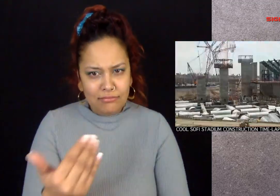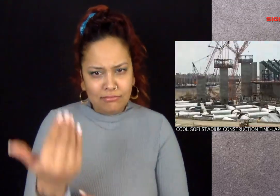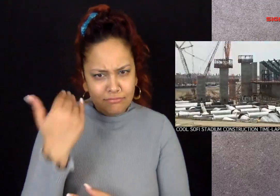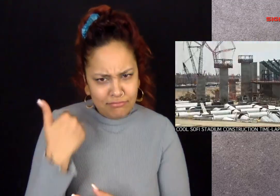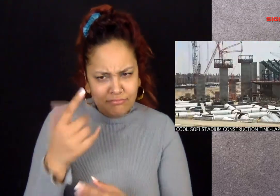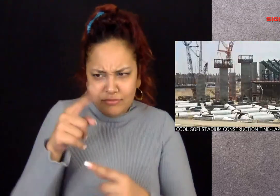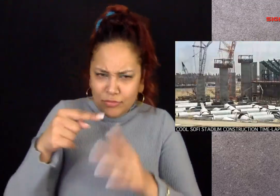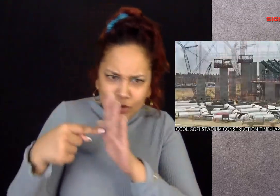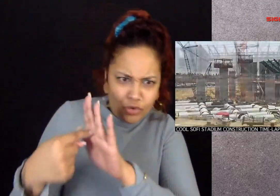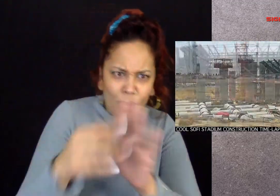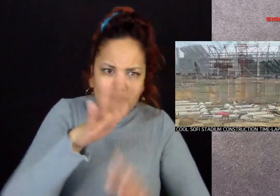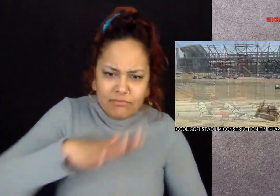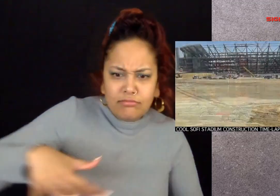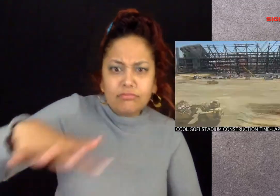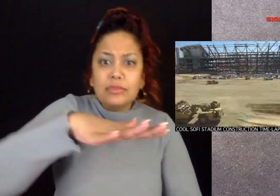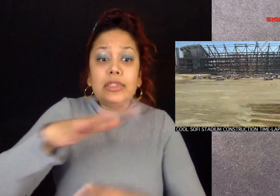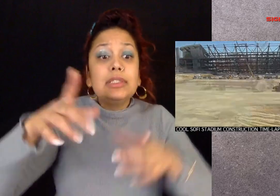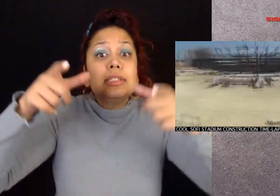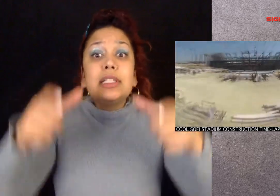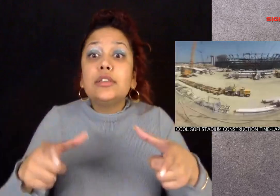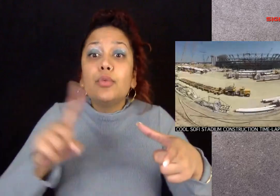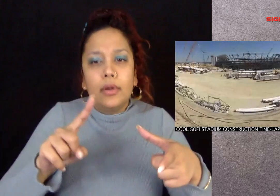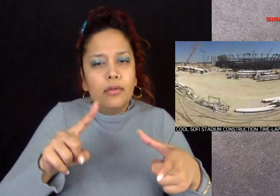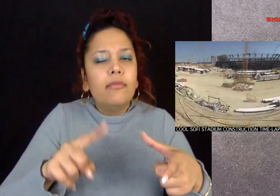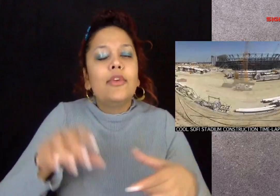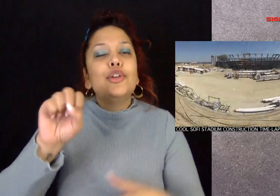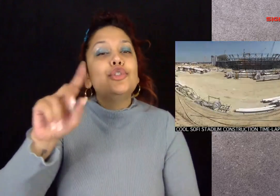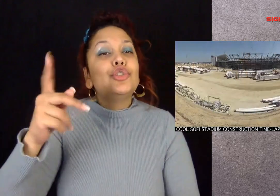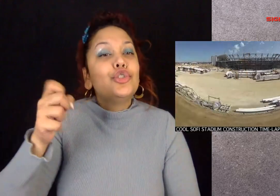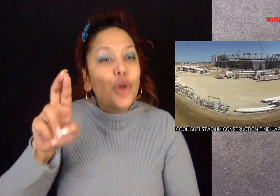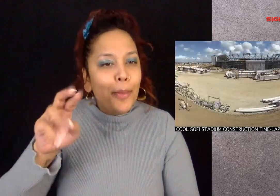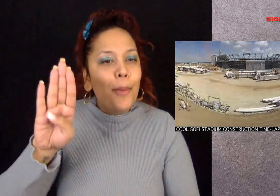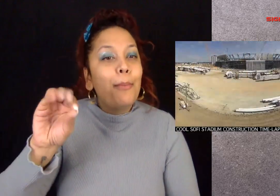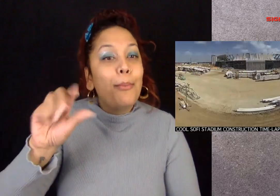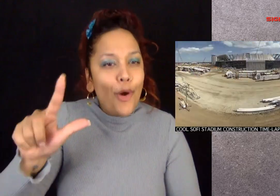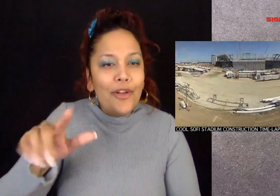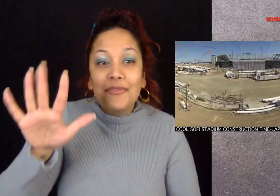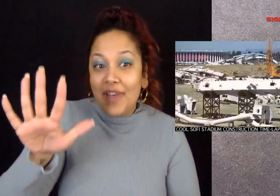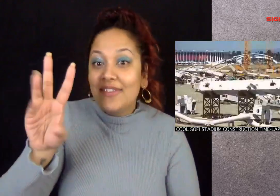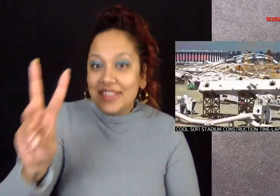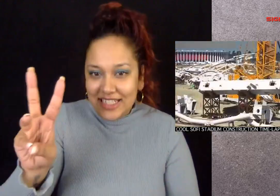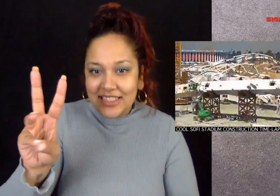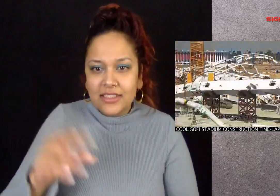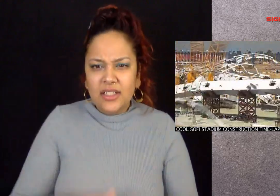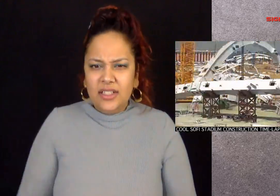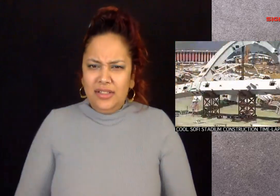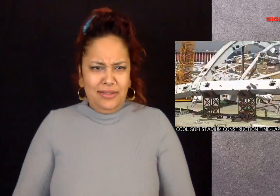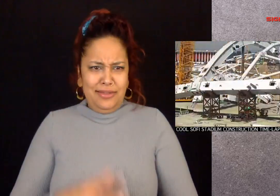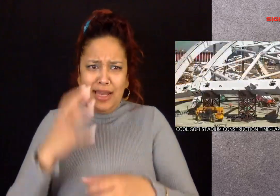It shows the construction of the SoFi Stadium, which is the site of Super Bowl 56.